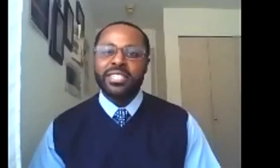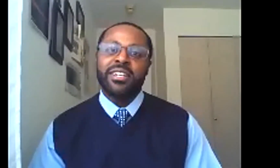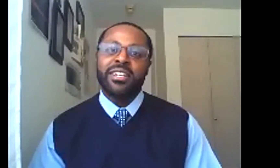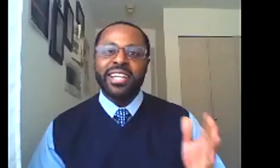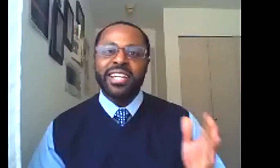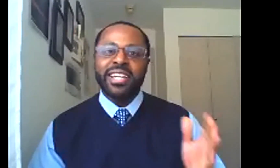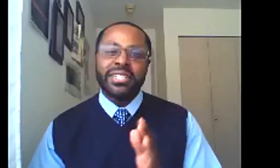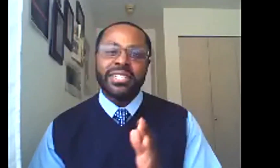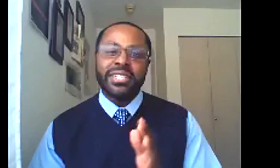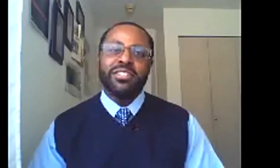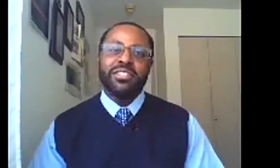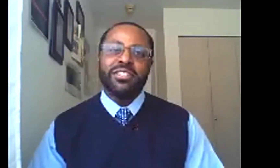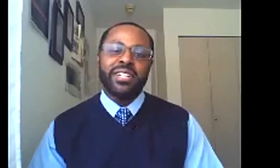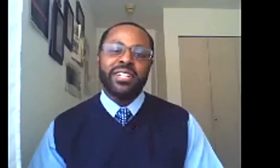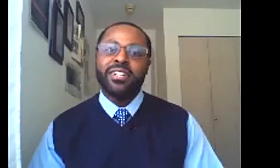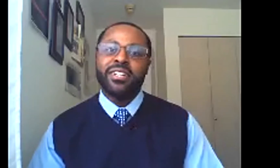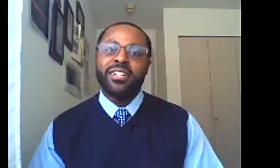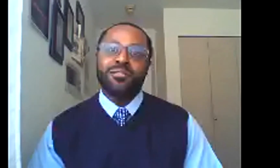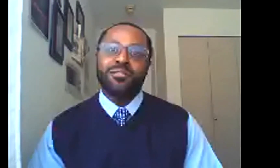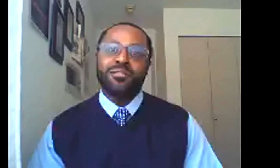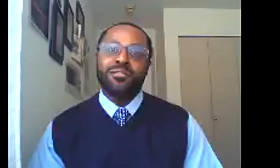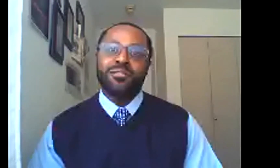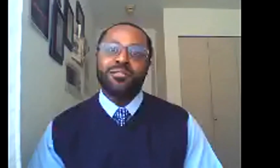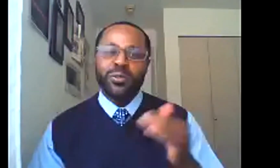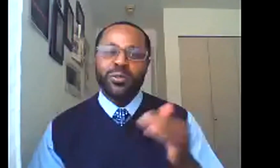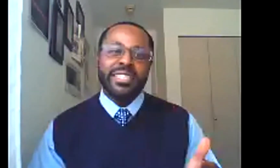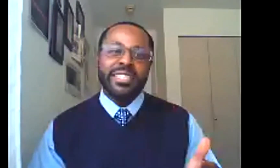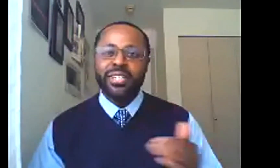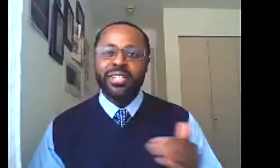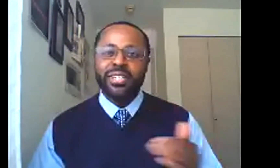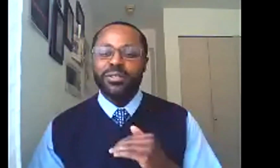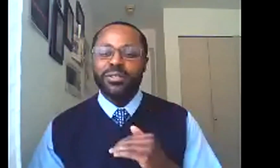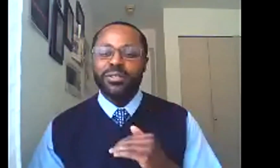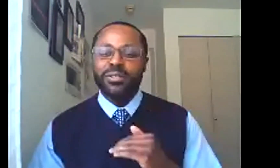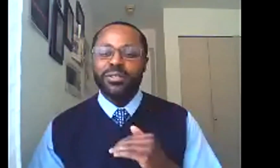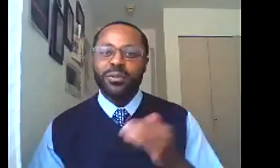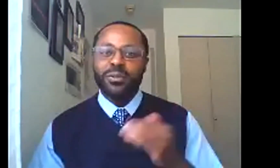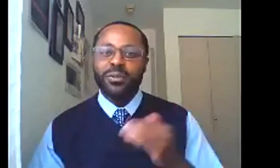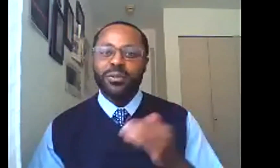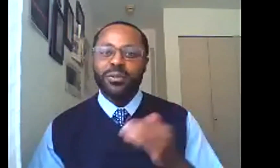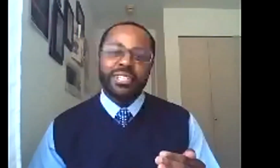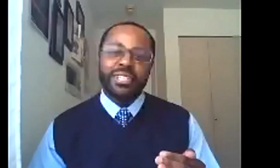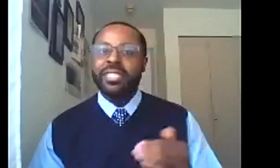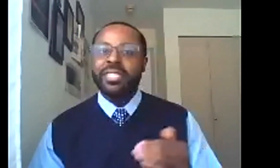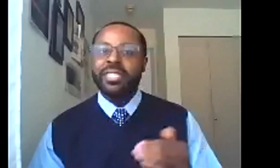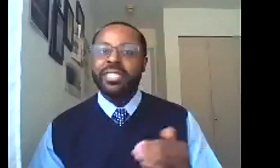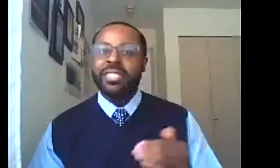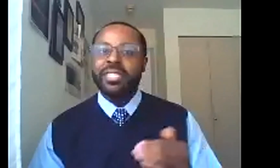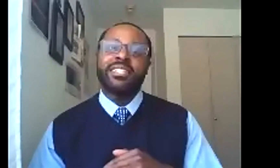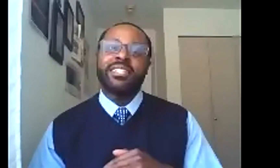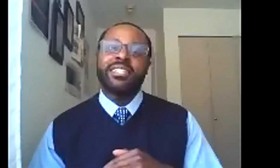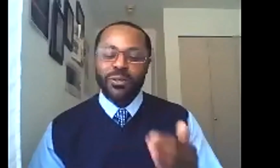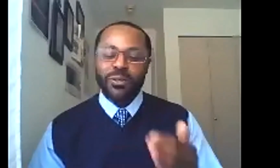ways in which at really every step along that journey from who gets stopped to who gets seen with